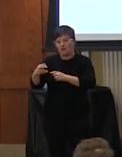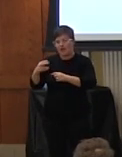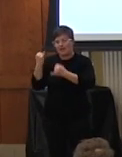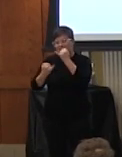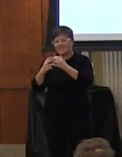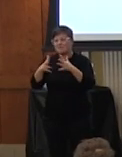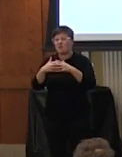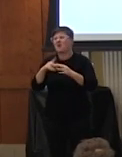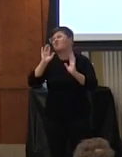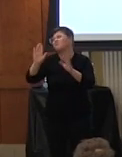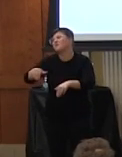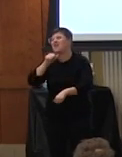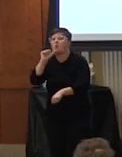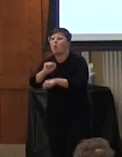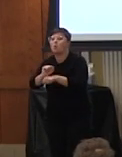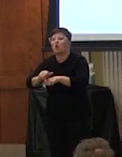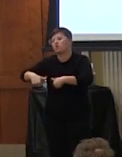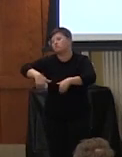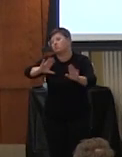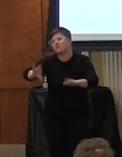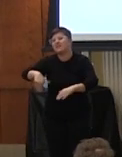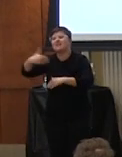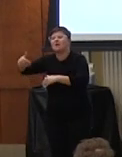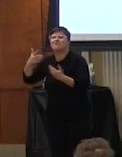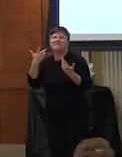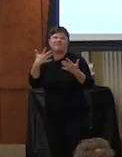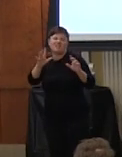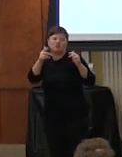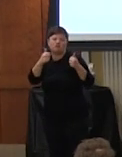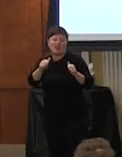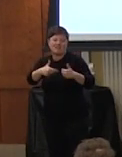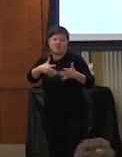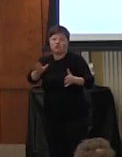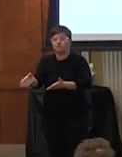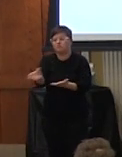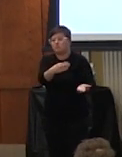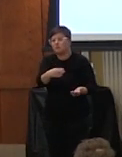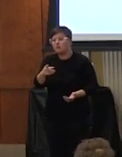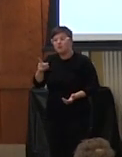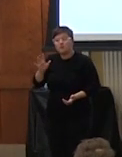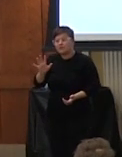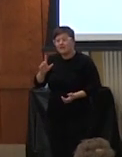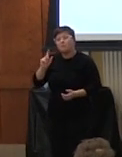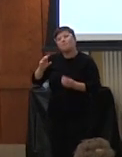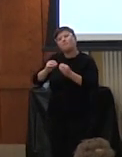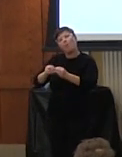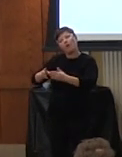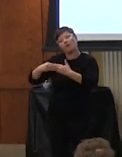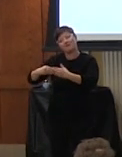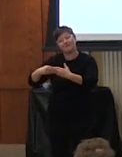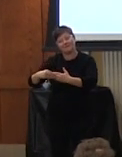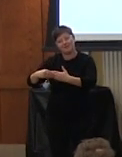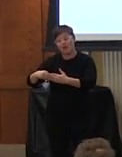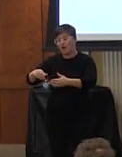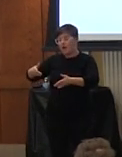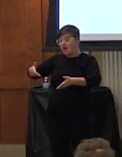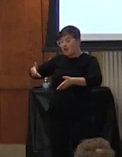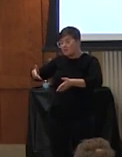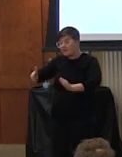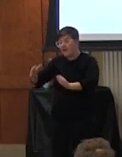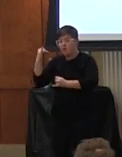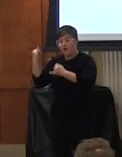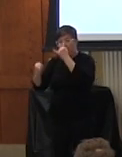like ah that's not going to work move on to the next thing we already tried that we need to have a little bit more space for allowing